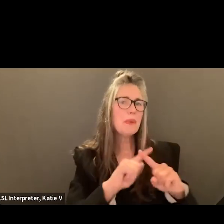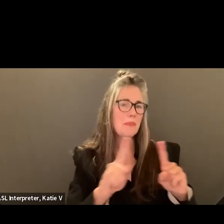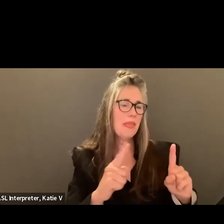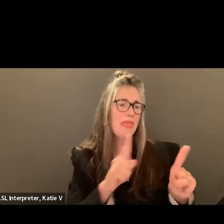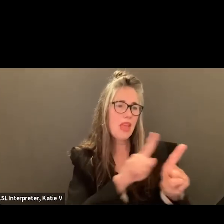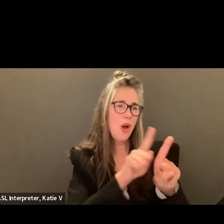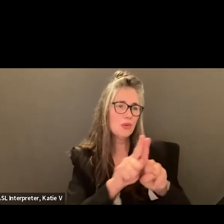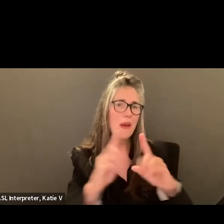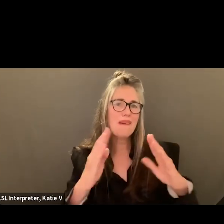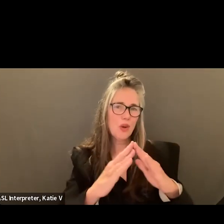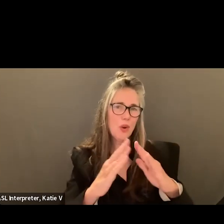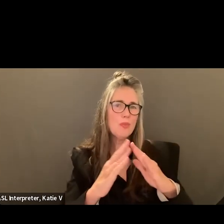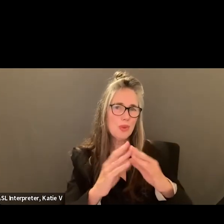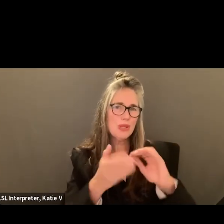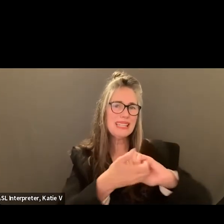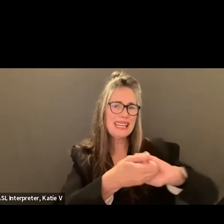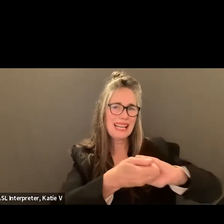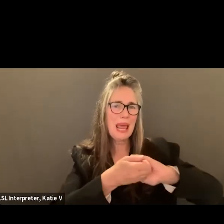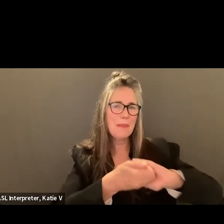thank you.